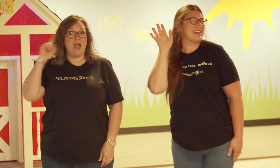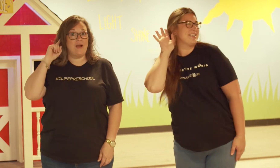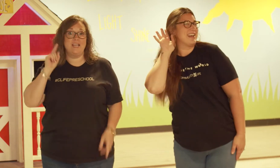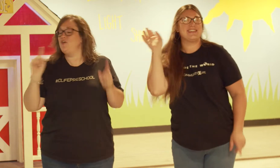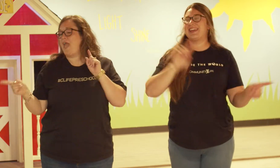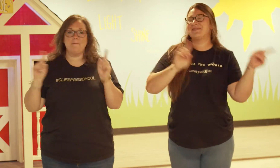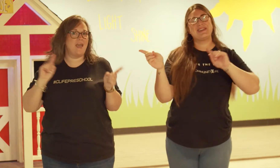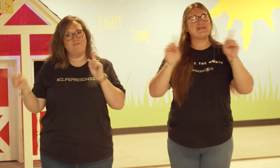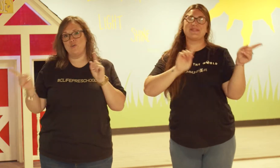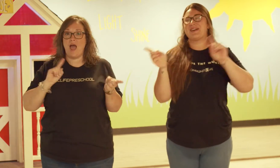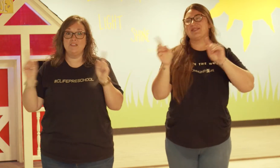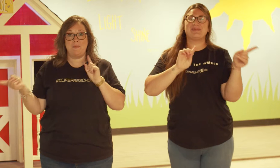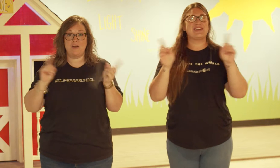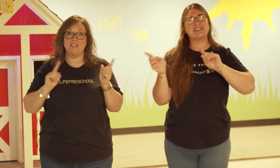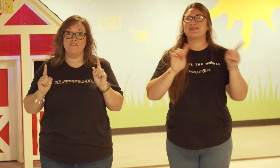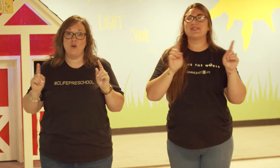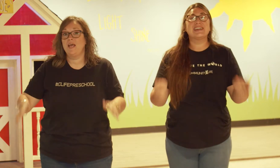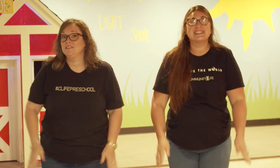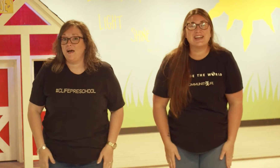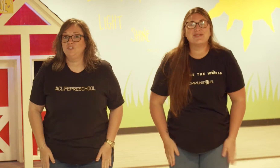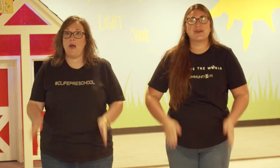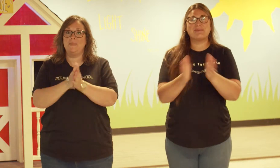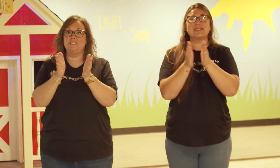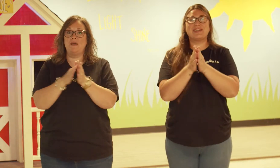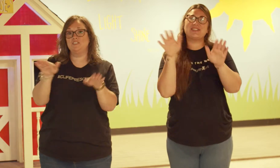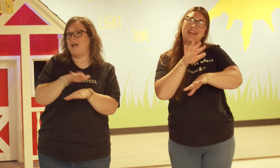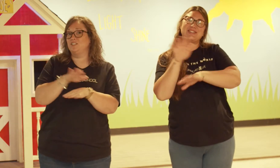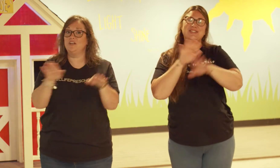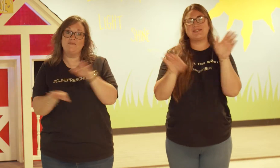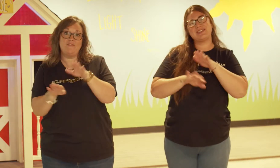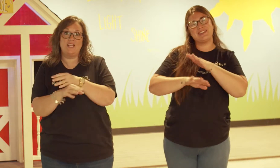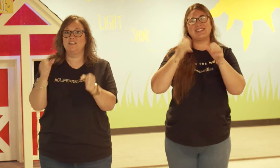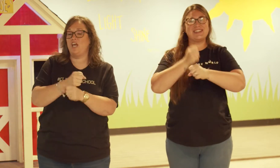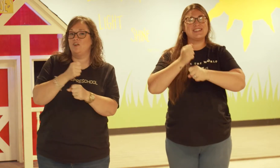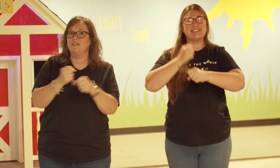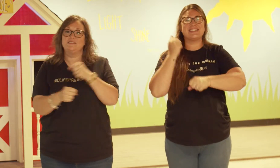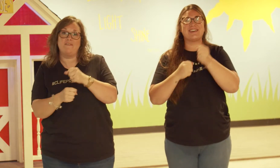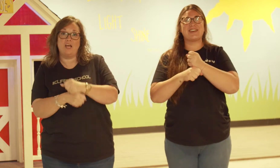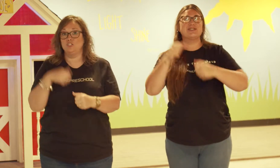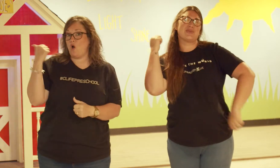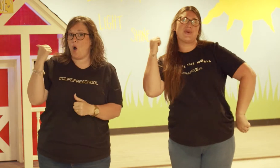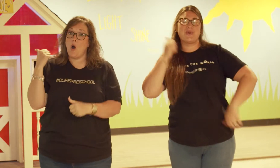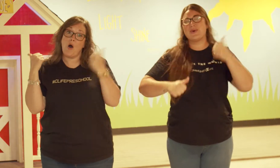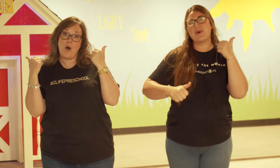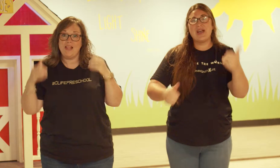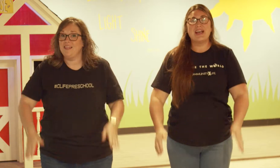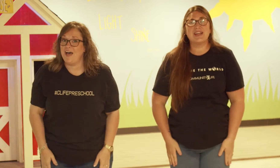hear it You can't be a fruit of the spirit Cause the fruit is love, joy, peace, space It's kindness, goodness, faithfulness It's gentleness, it's self-control Love,